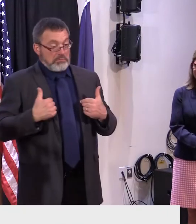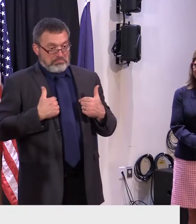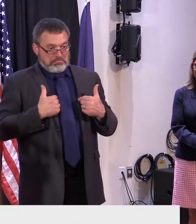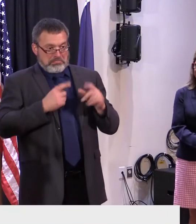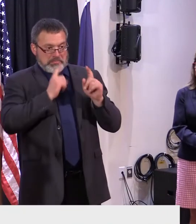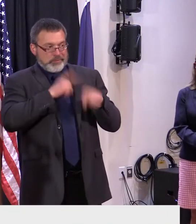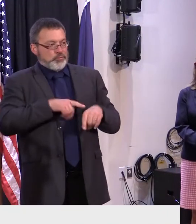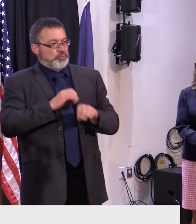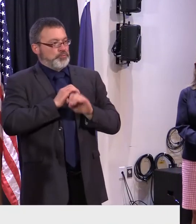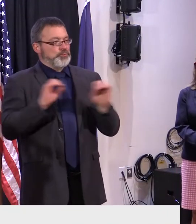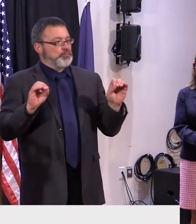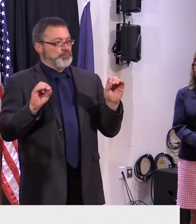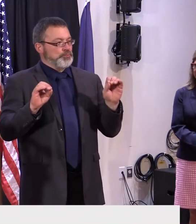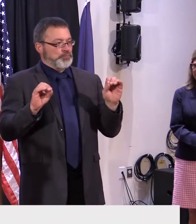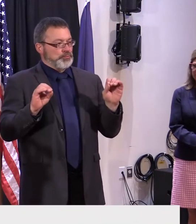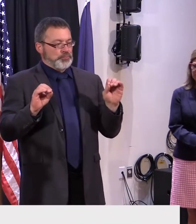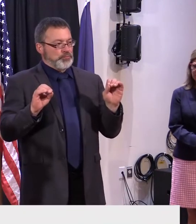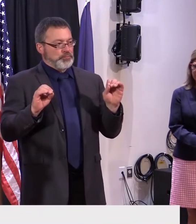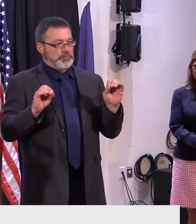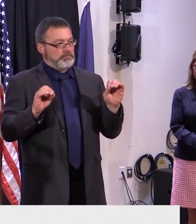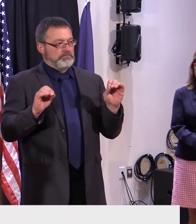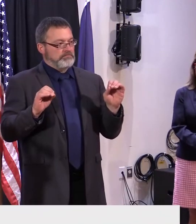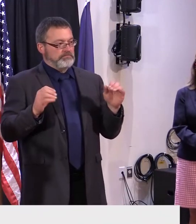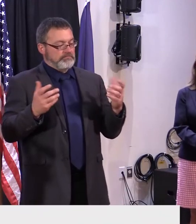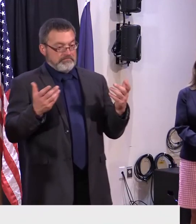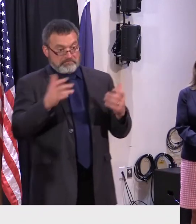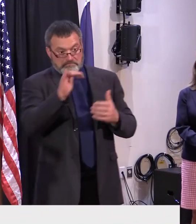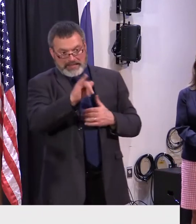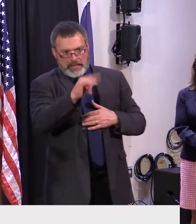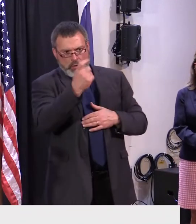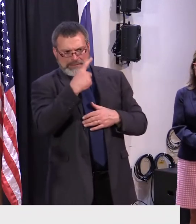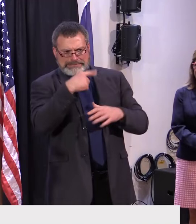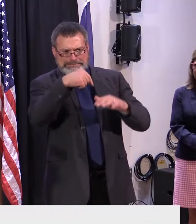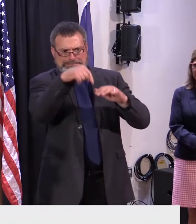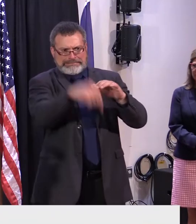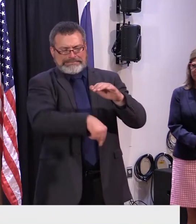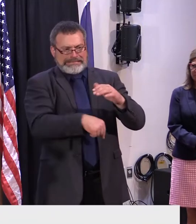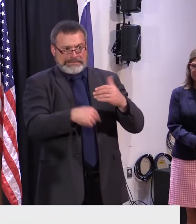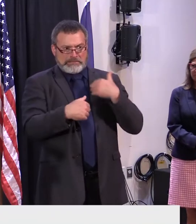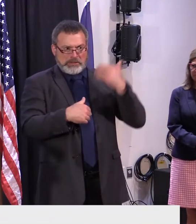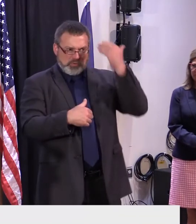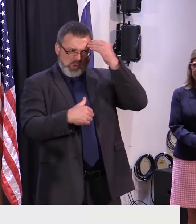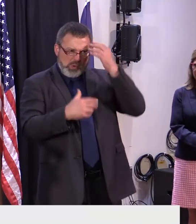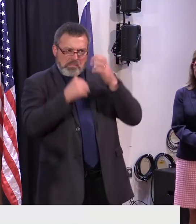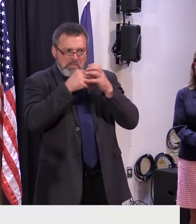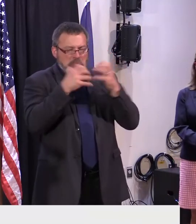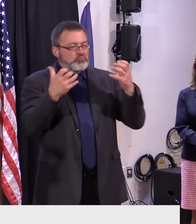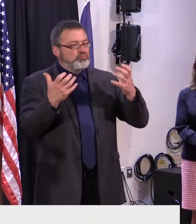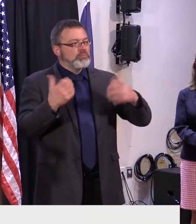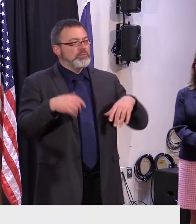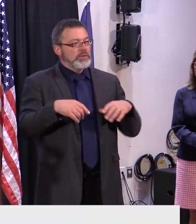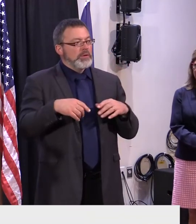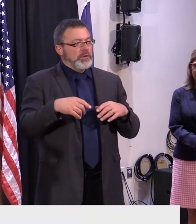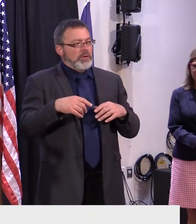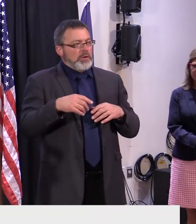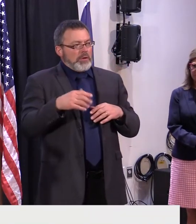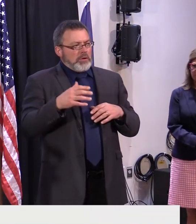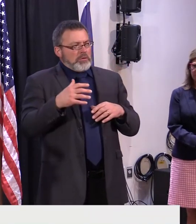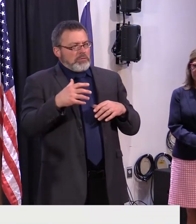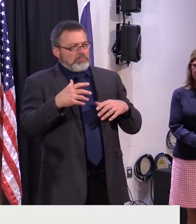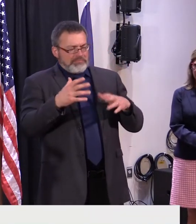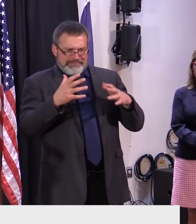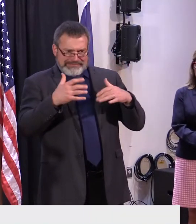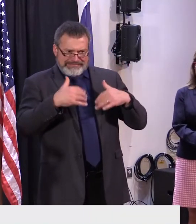technicality than than i have any knowledge of but um we'll uh we'll work our way through this and again uh